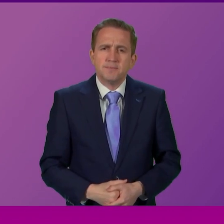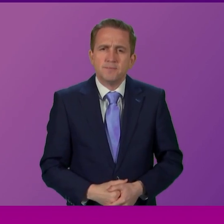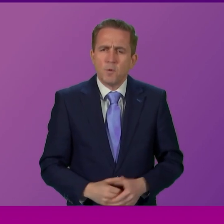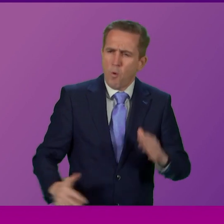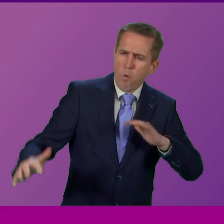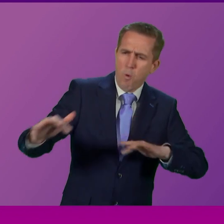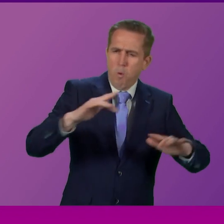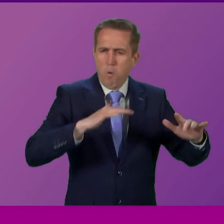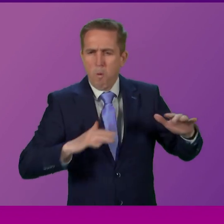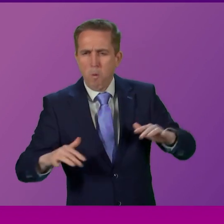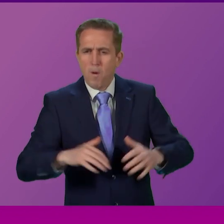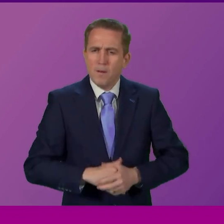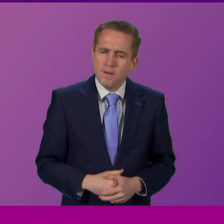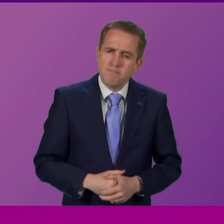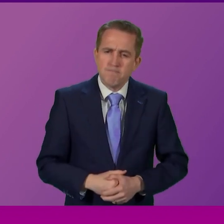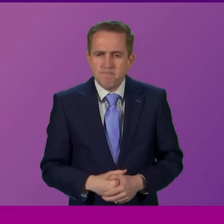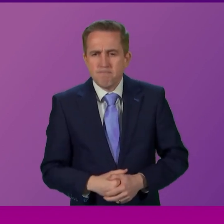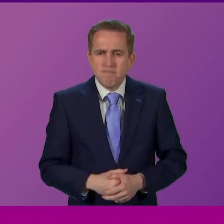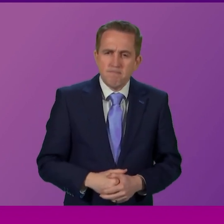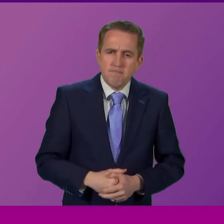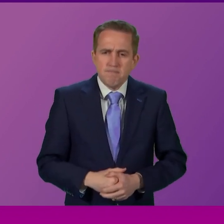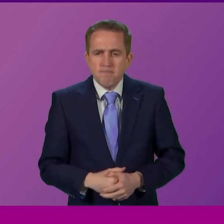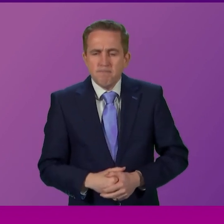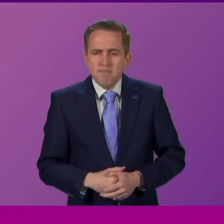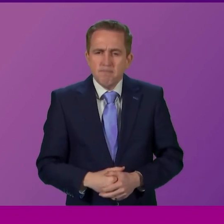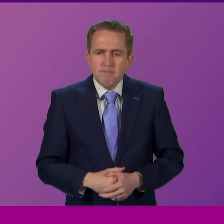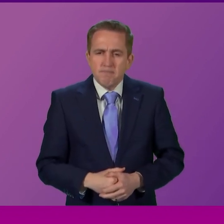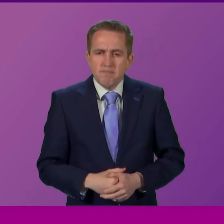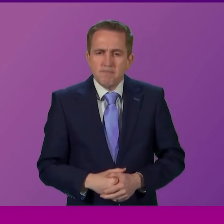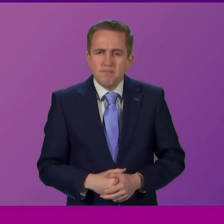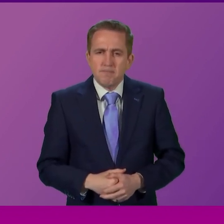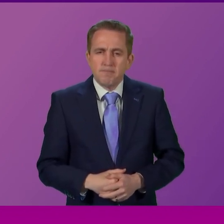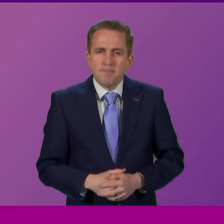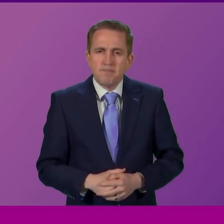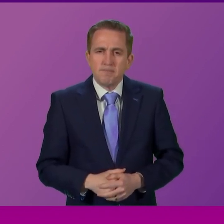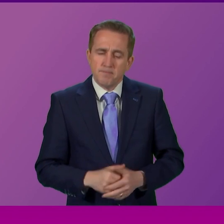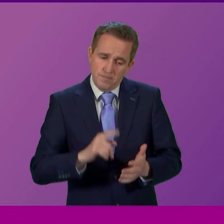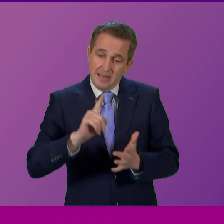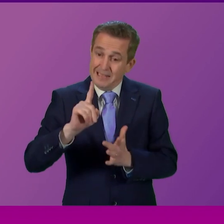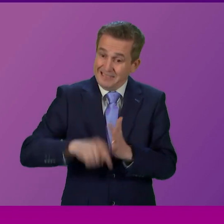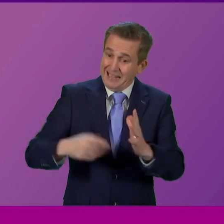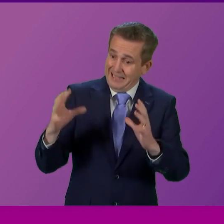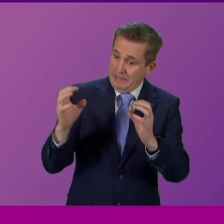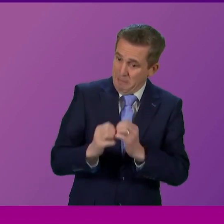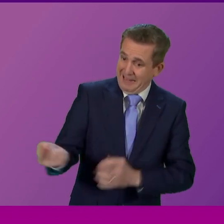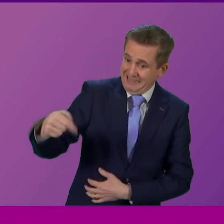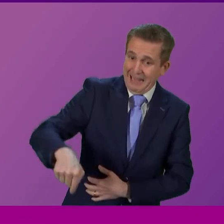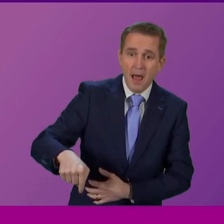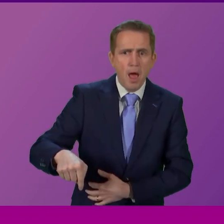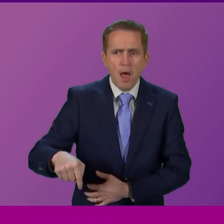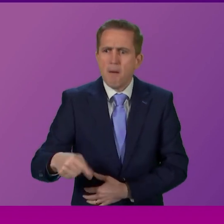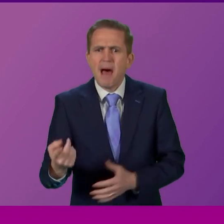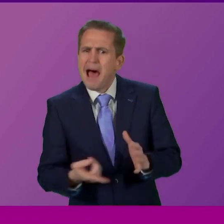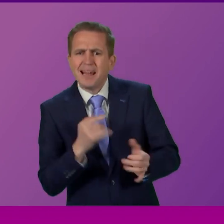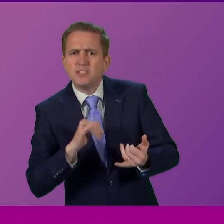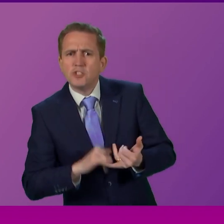I do, of course, notice that Jackie Bailey is here and I saw